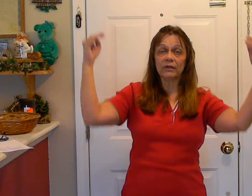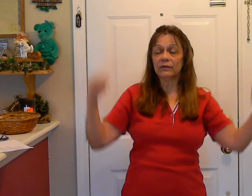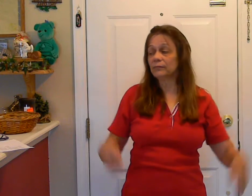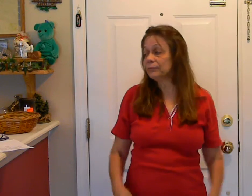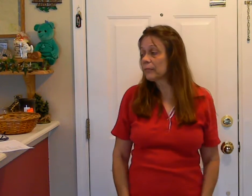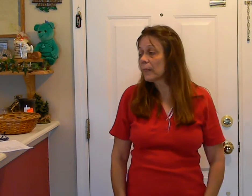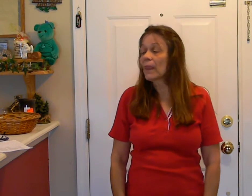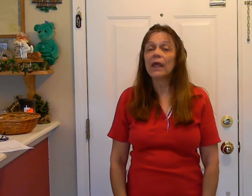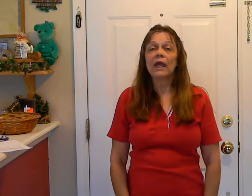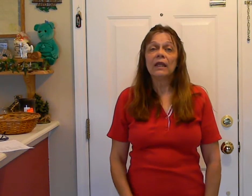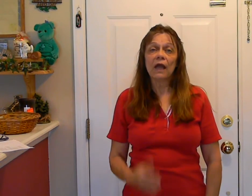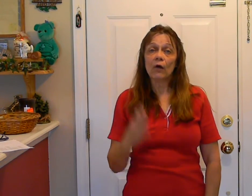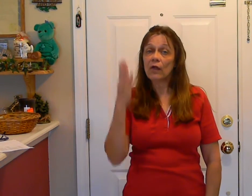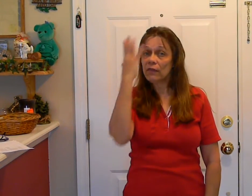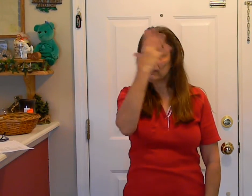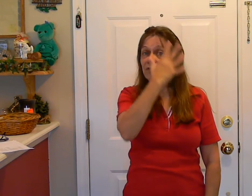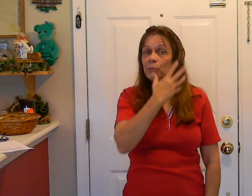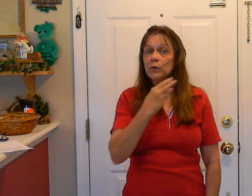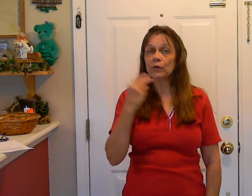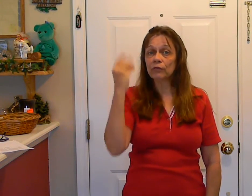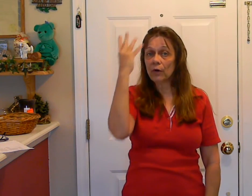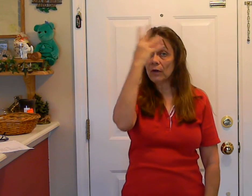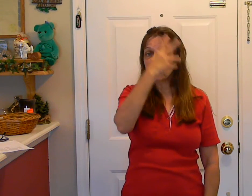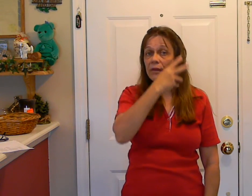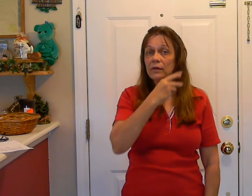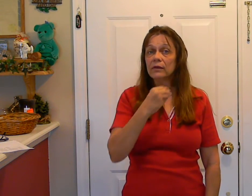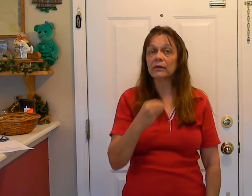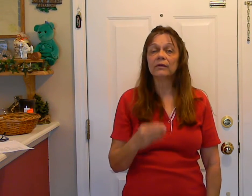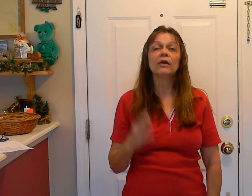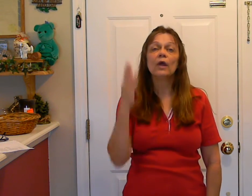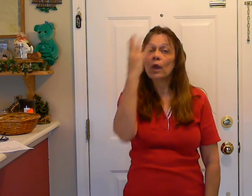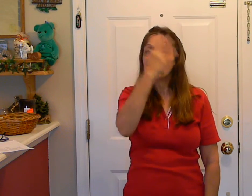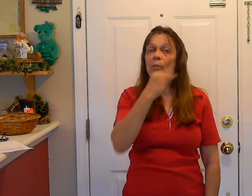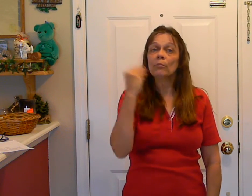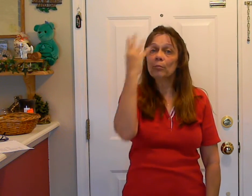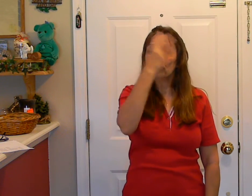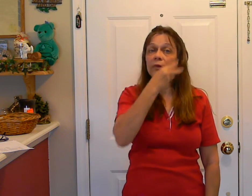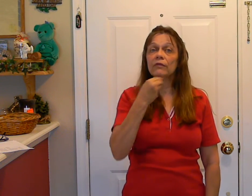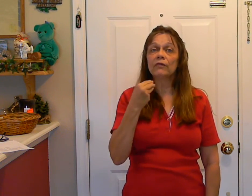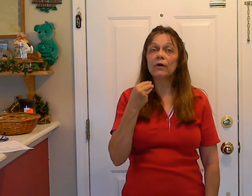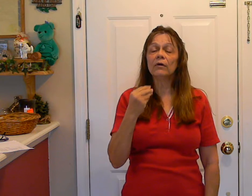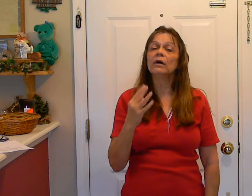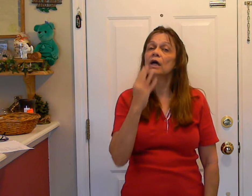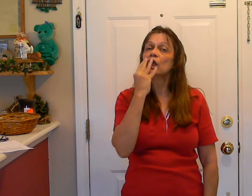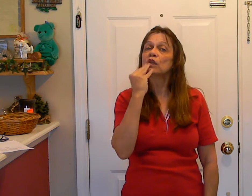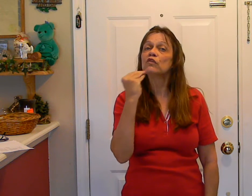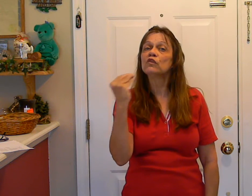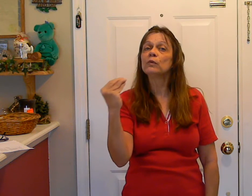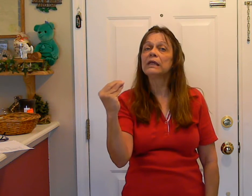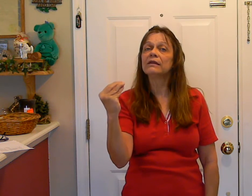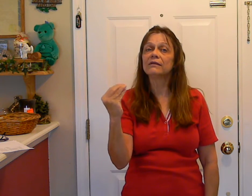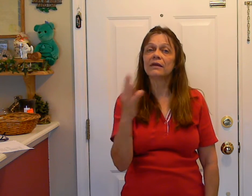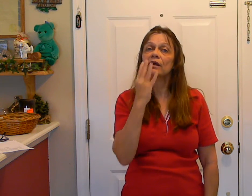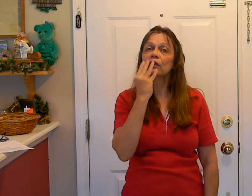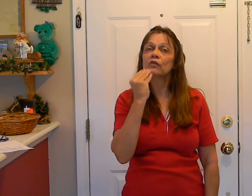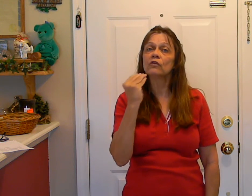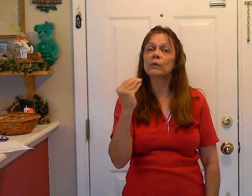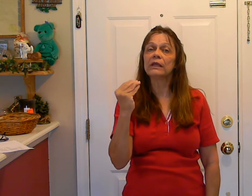Now, this is beautiful, beautiful, sweet, sweet,